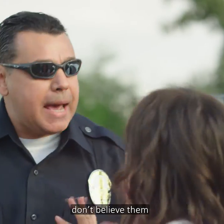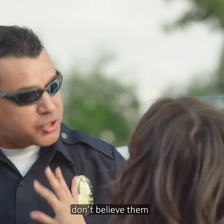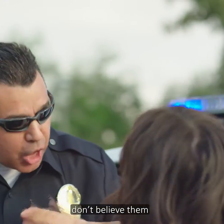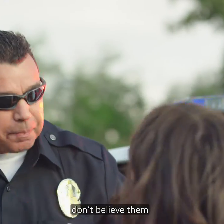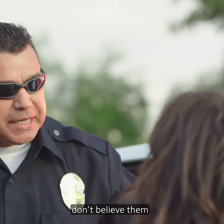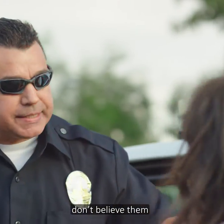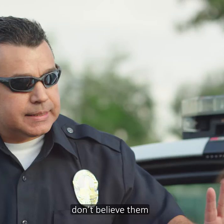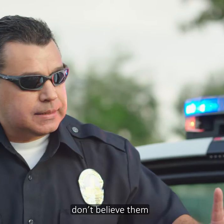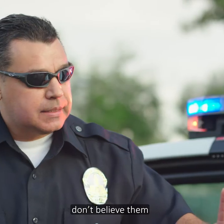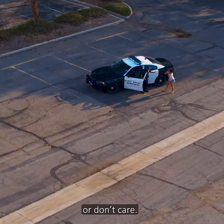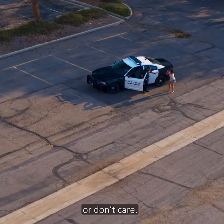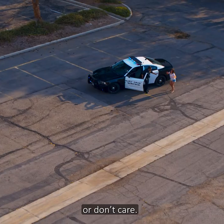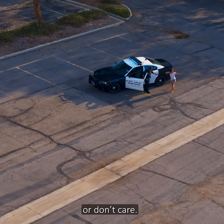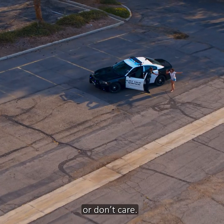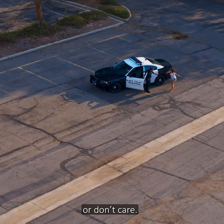them, or don't care.